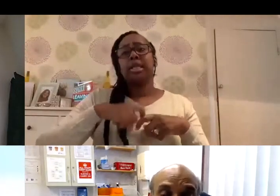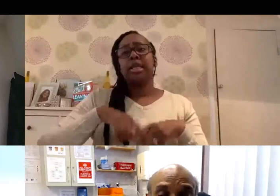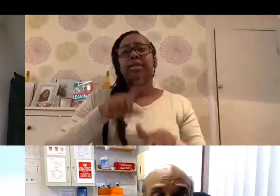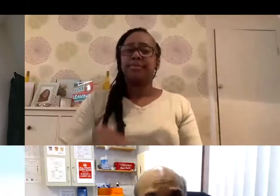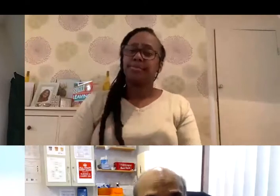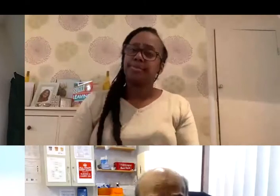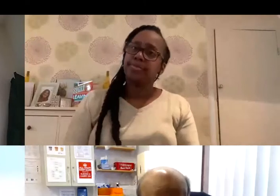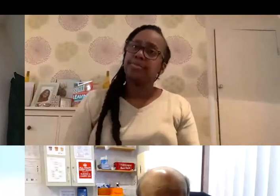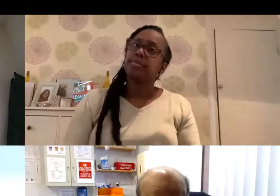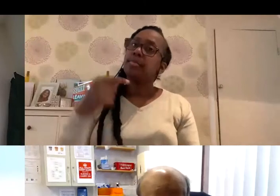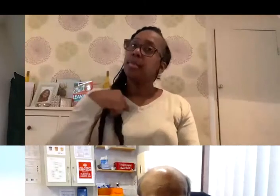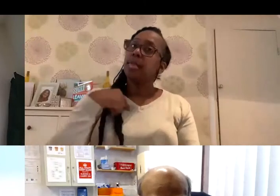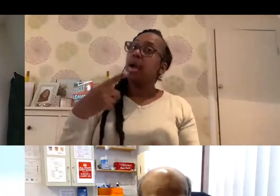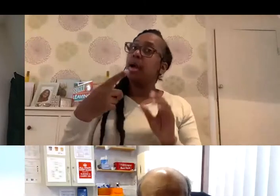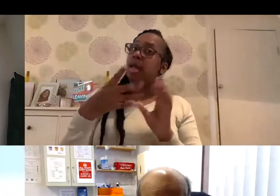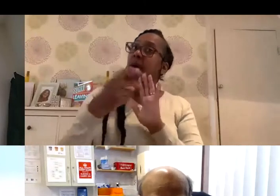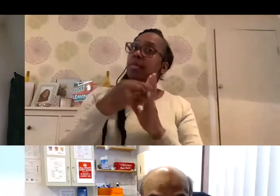this way. If I get severe disease